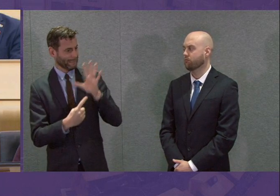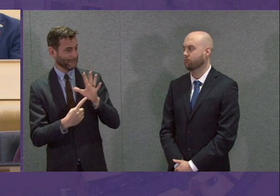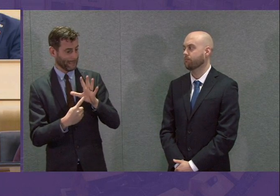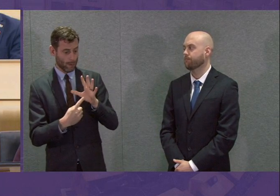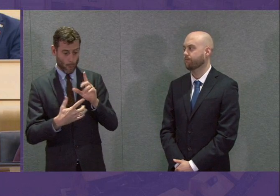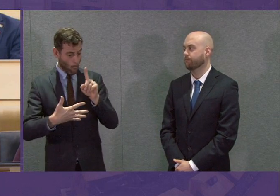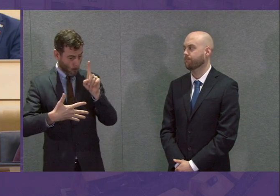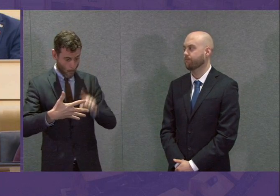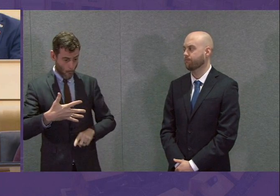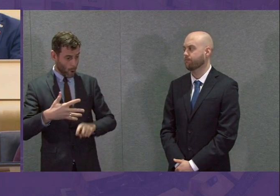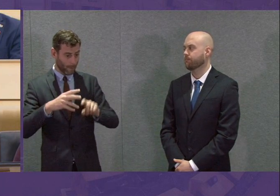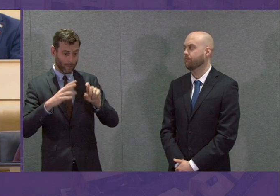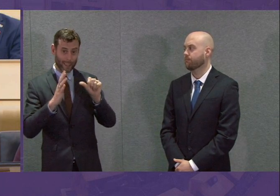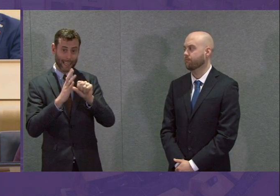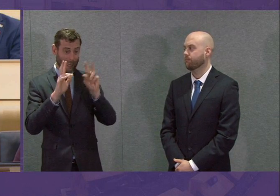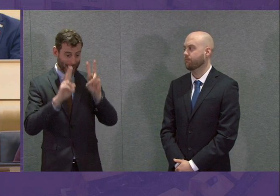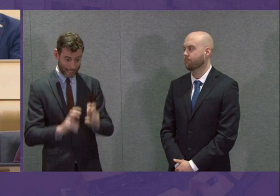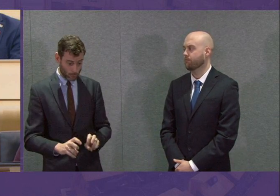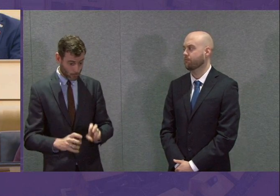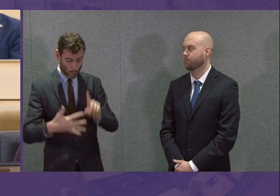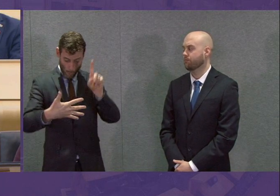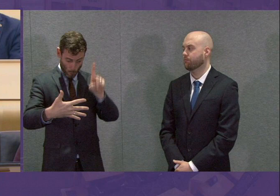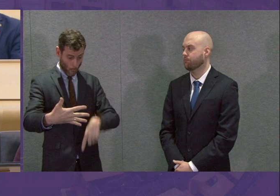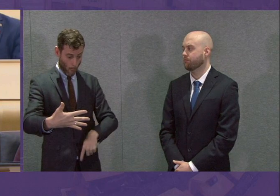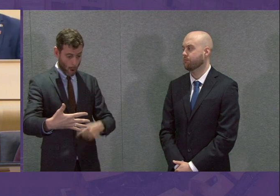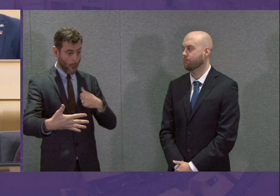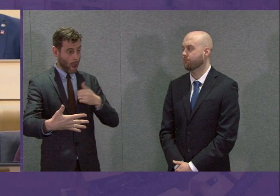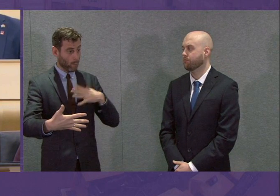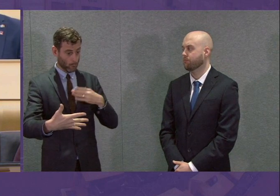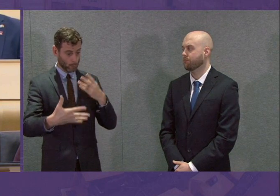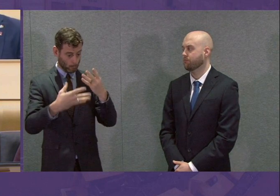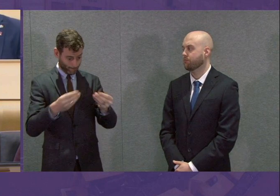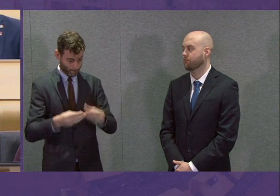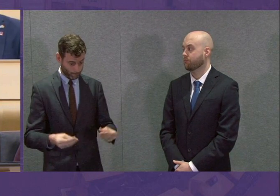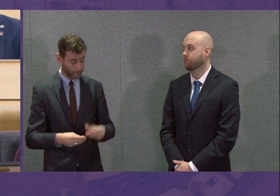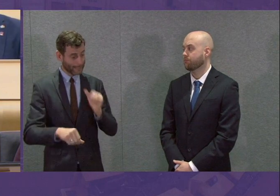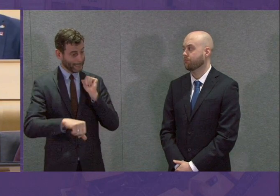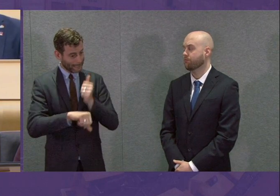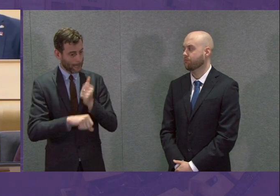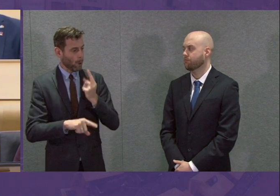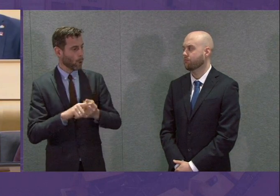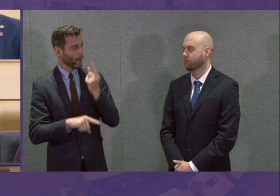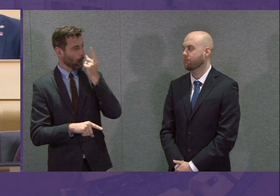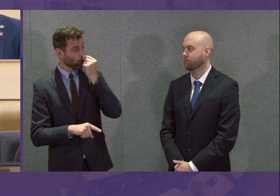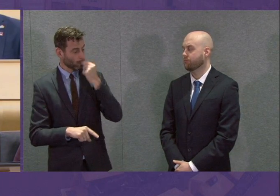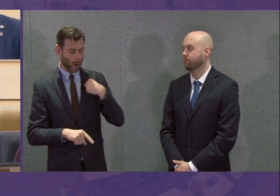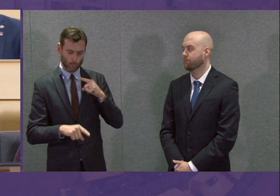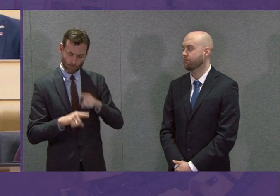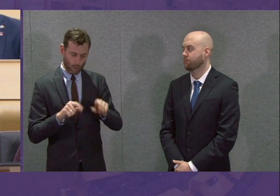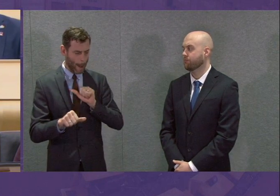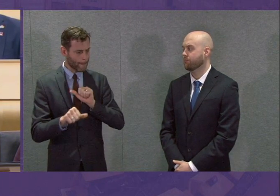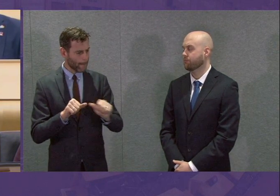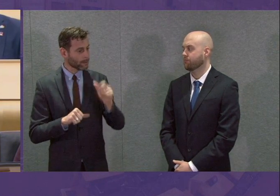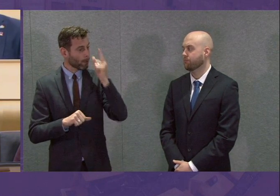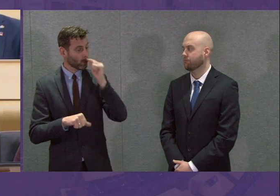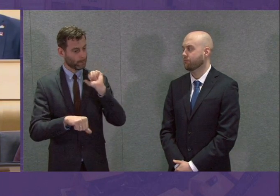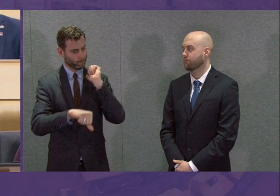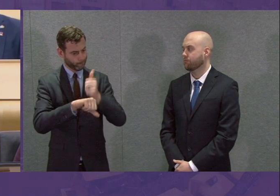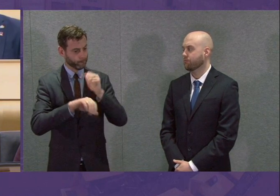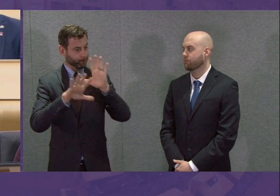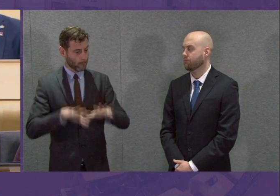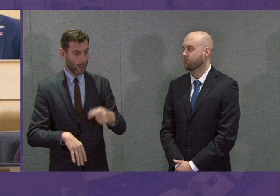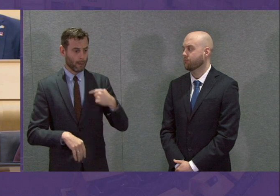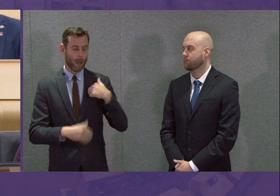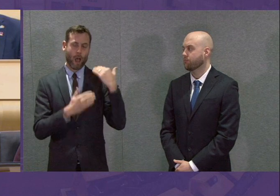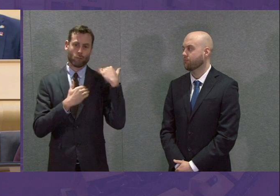these issues and want to make sure that all of these things are put in place as quickly as possible and will continue to do everything I can as head of the Scottish